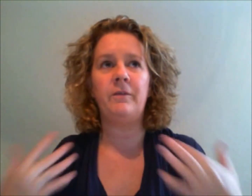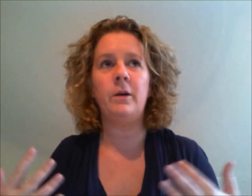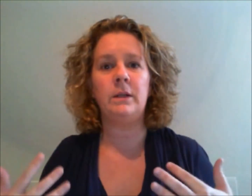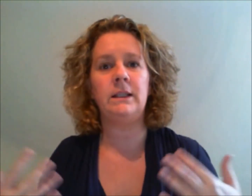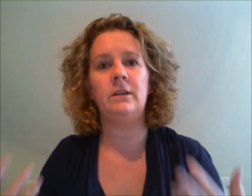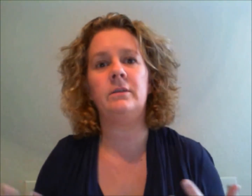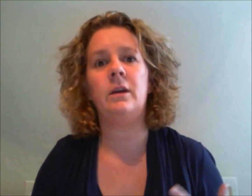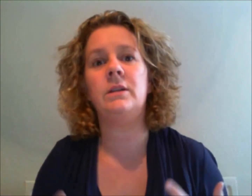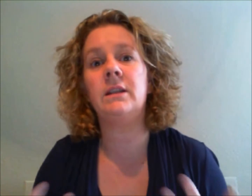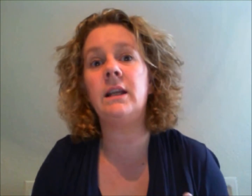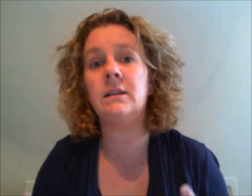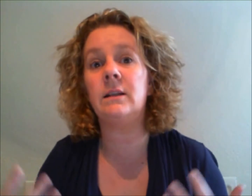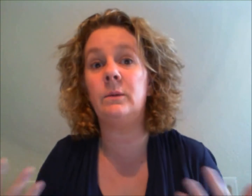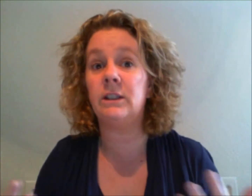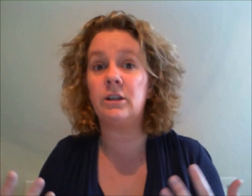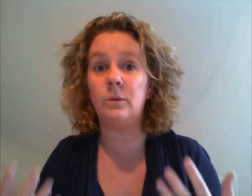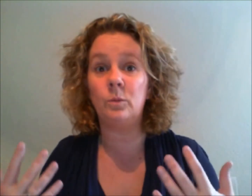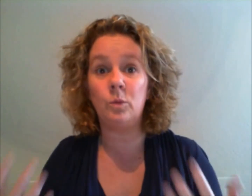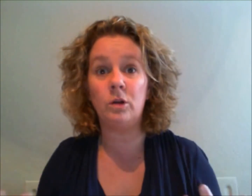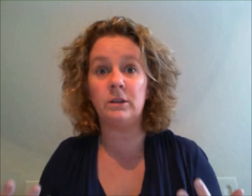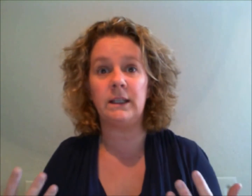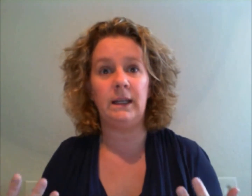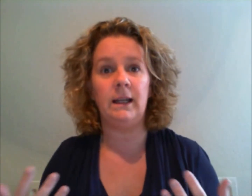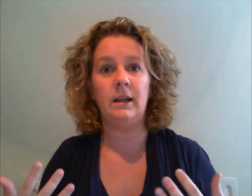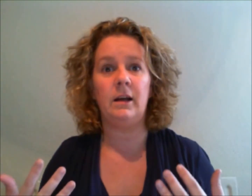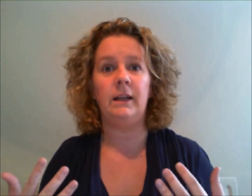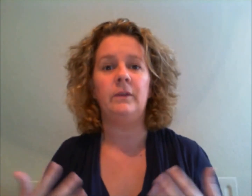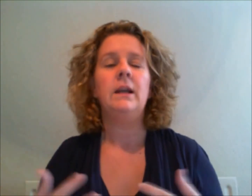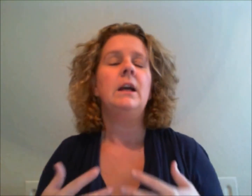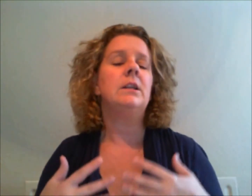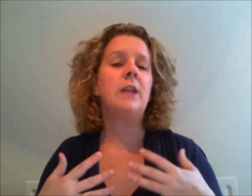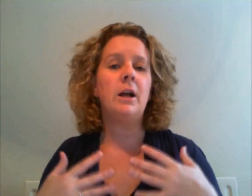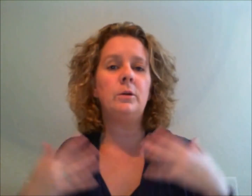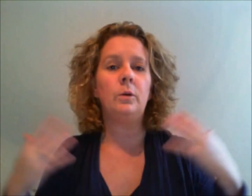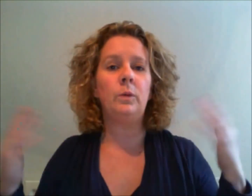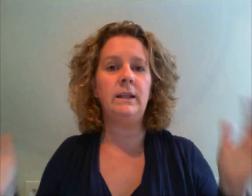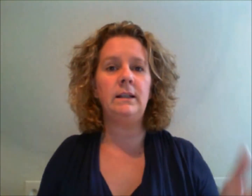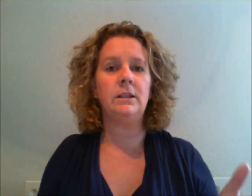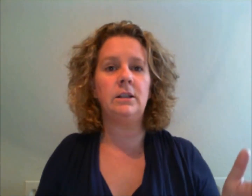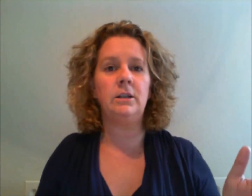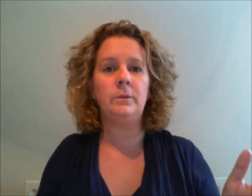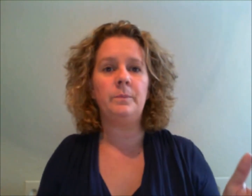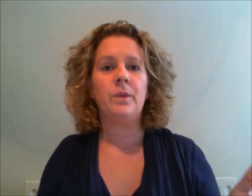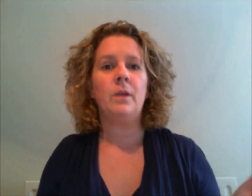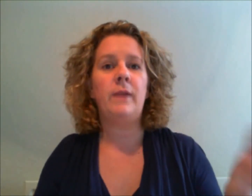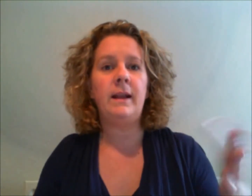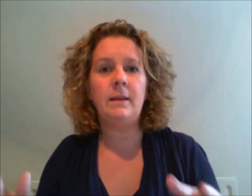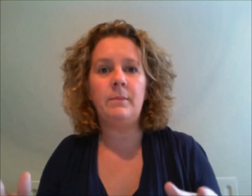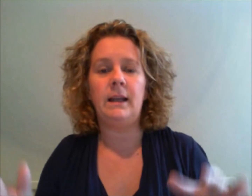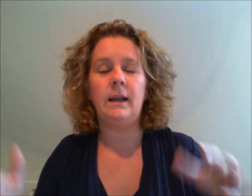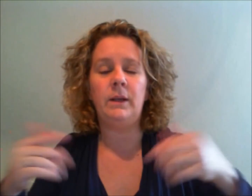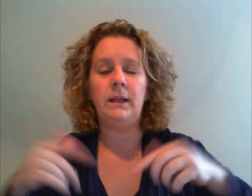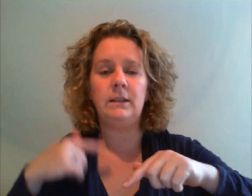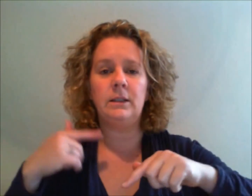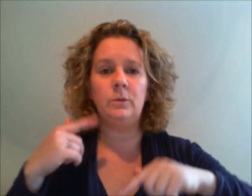focusing on those things that we don't want in our life so we need to rein them in and we need to